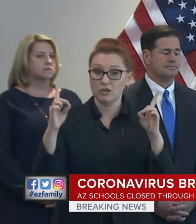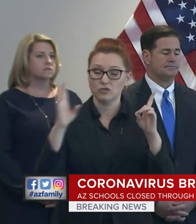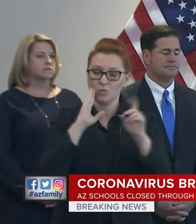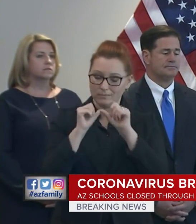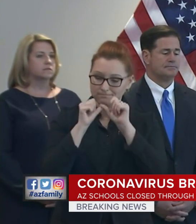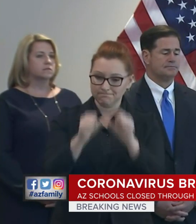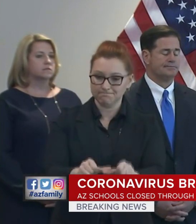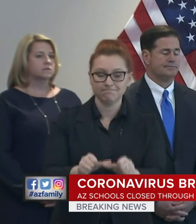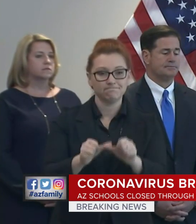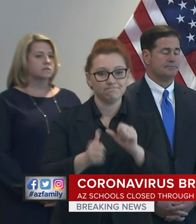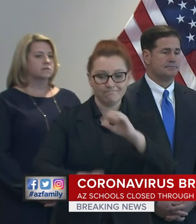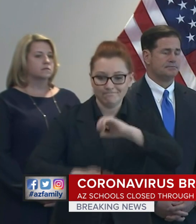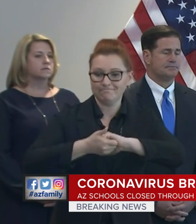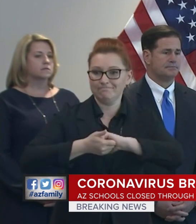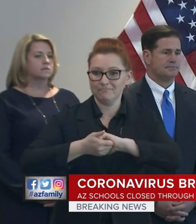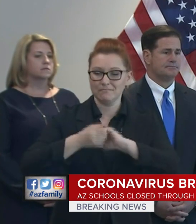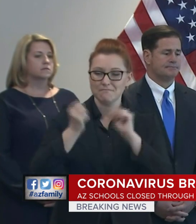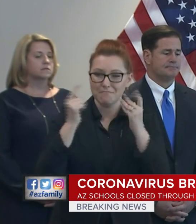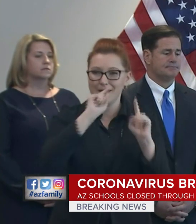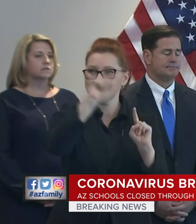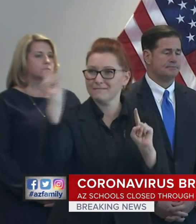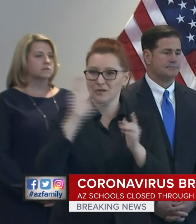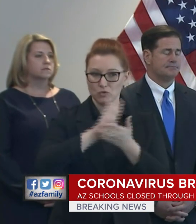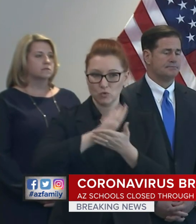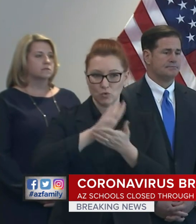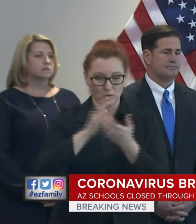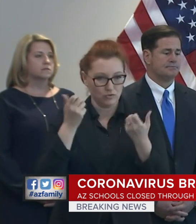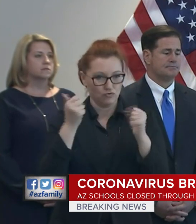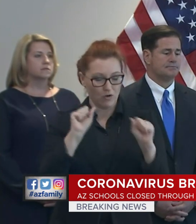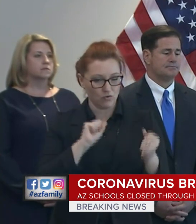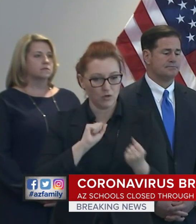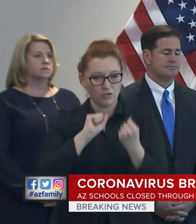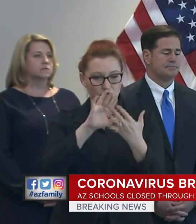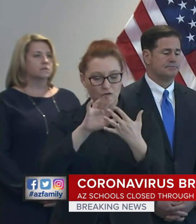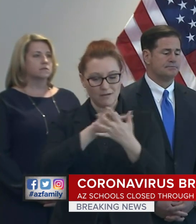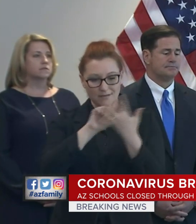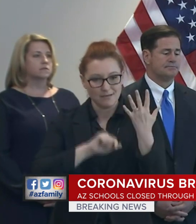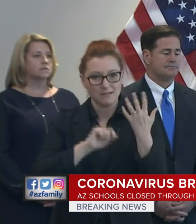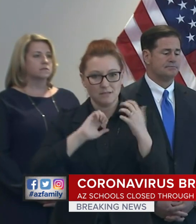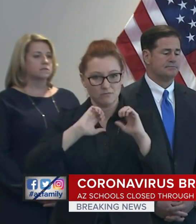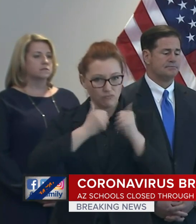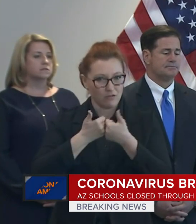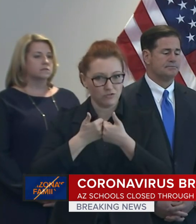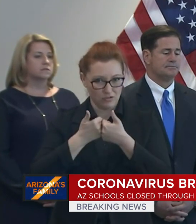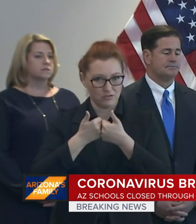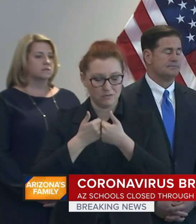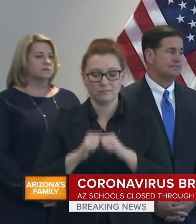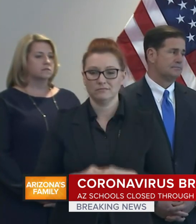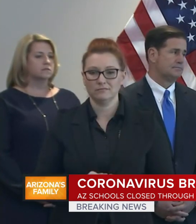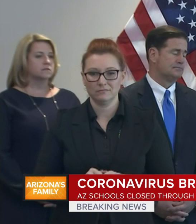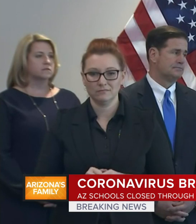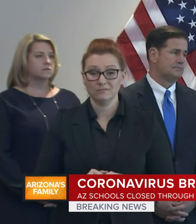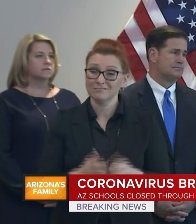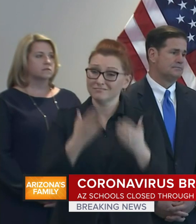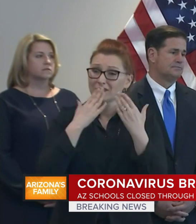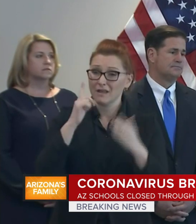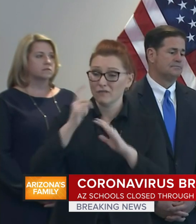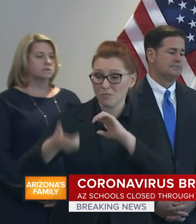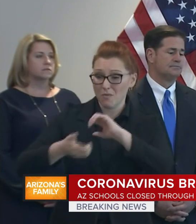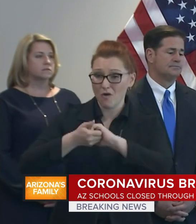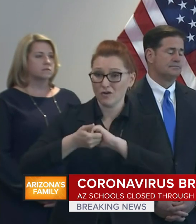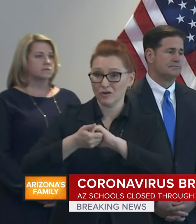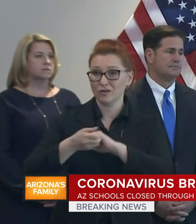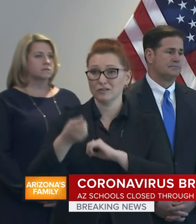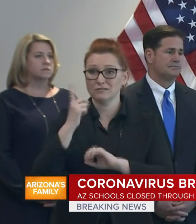schools across the state to address and fill these gaps to the best of our ability. I'm thankful for partners